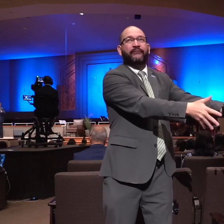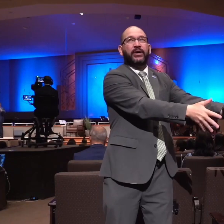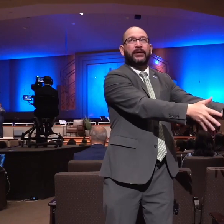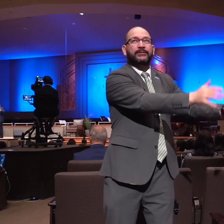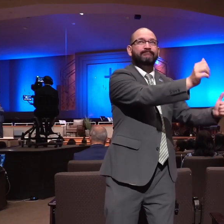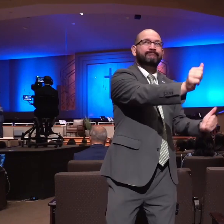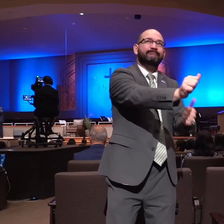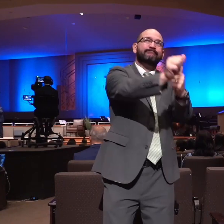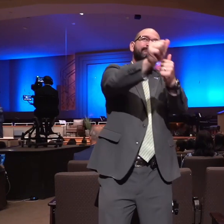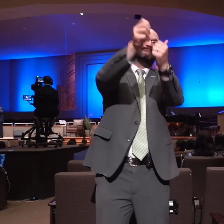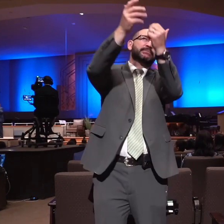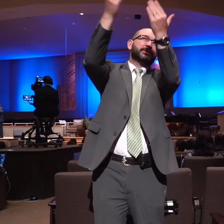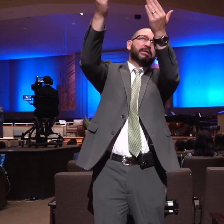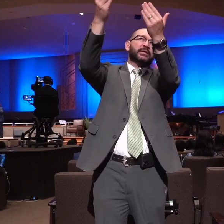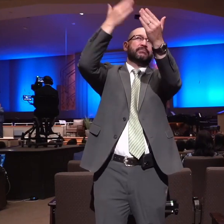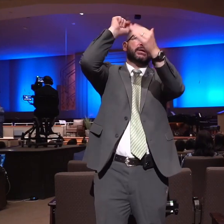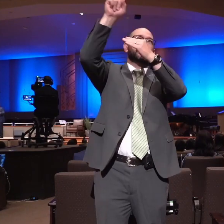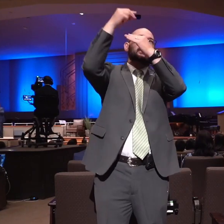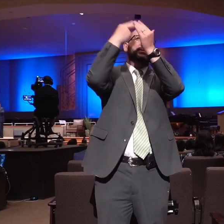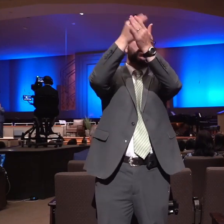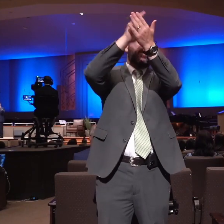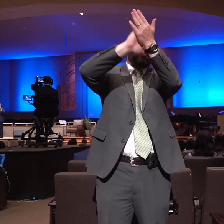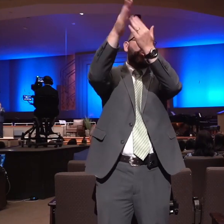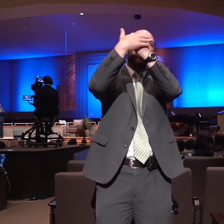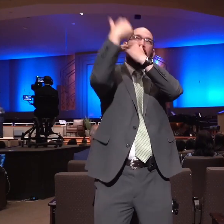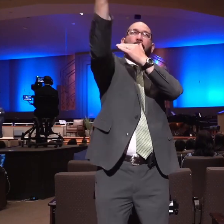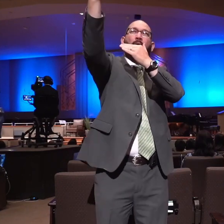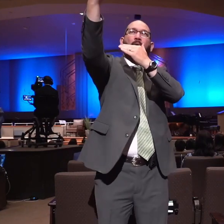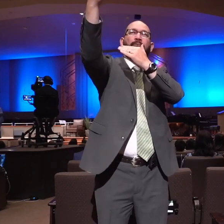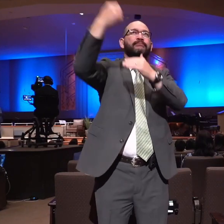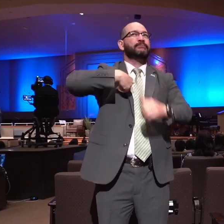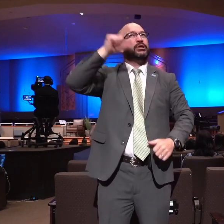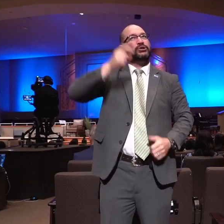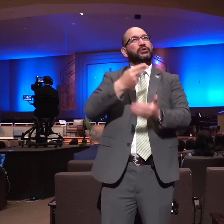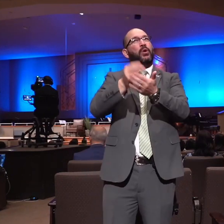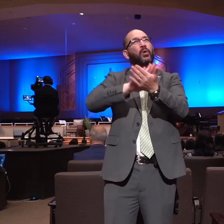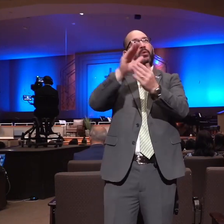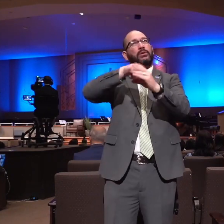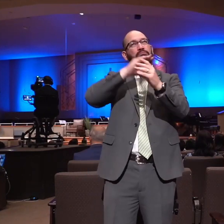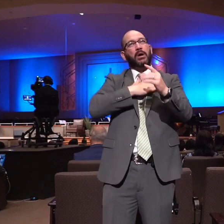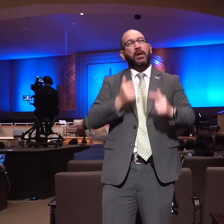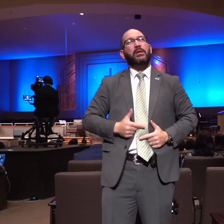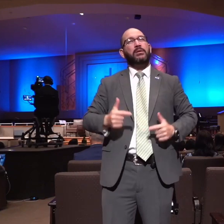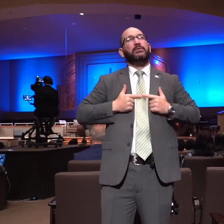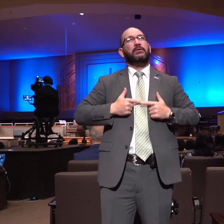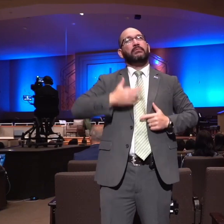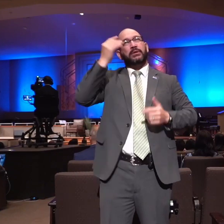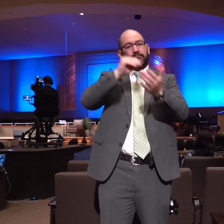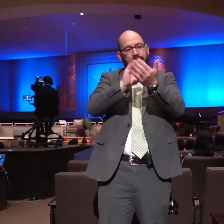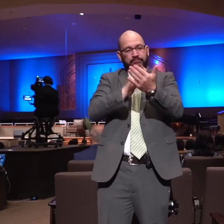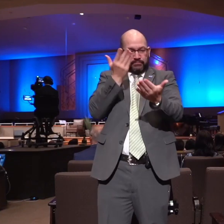as he which hath called you is holy so be holy in all manner of conversation because it is written be holy